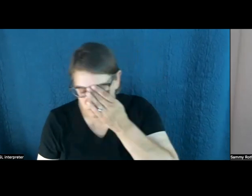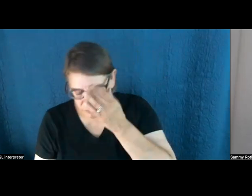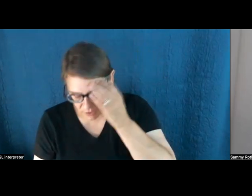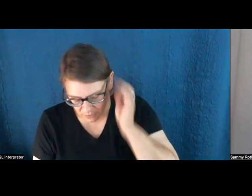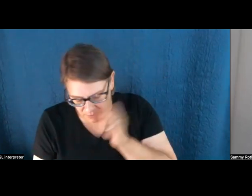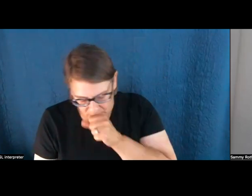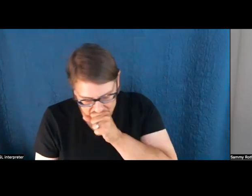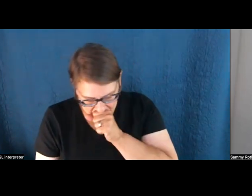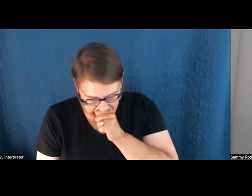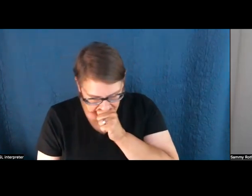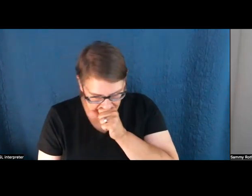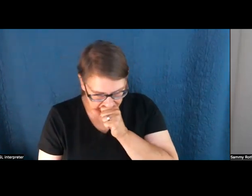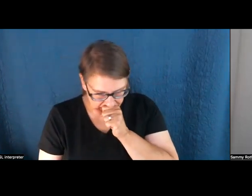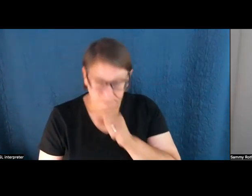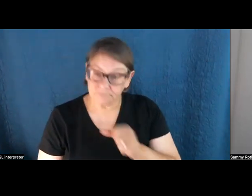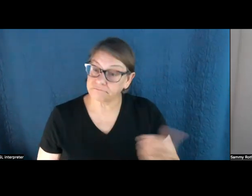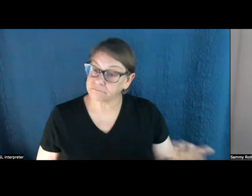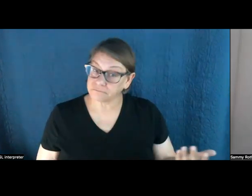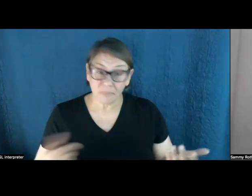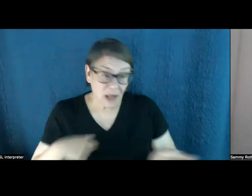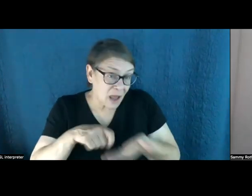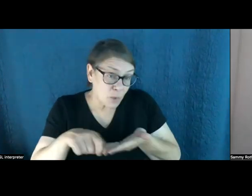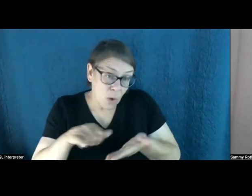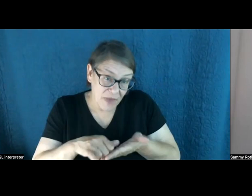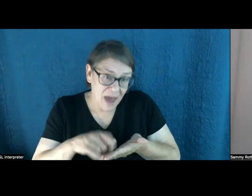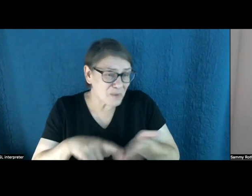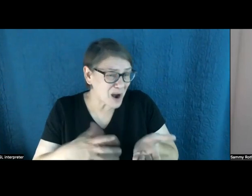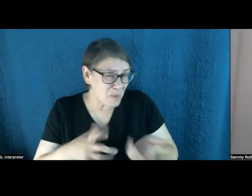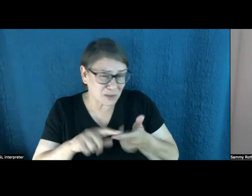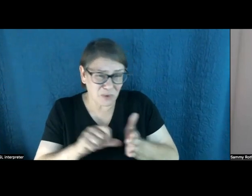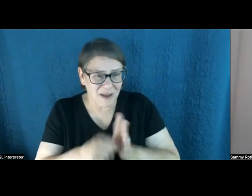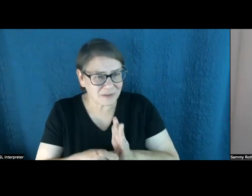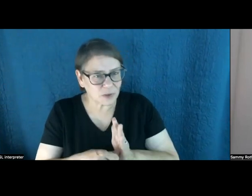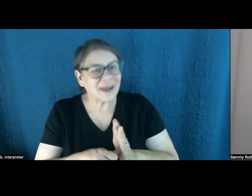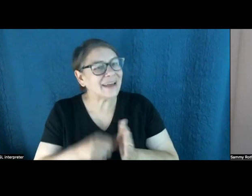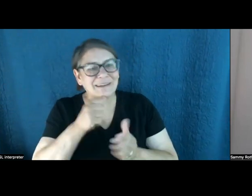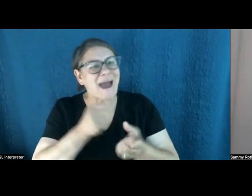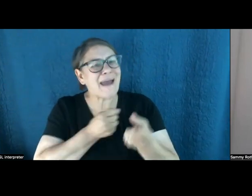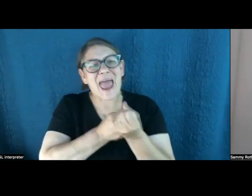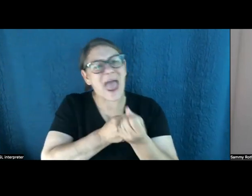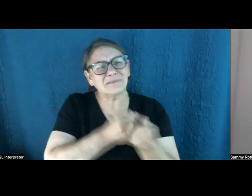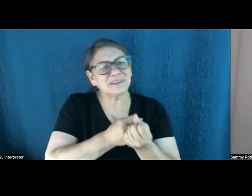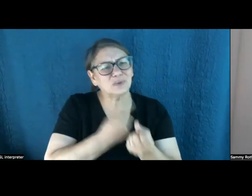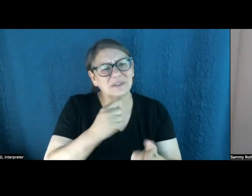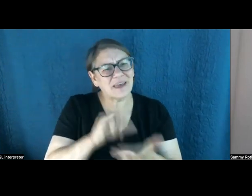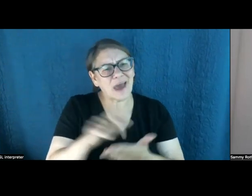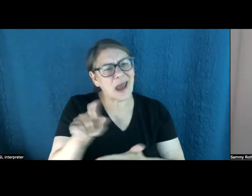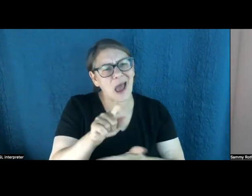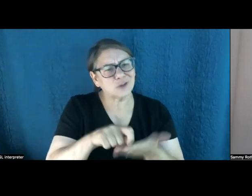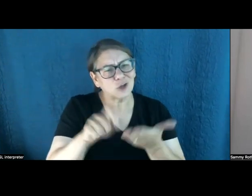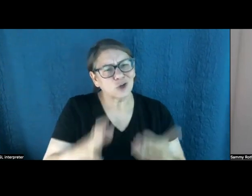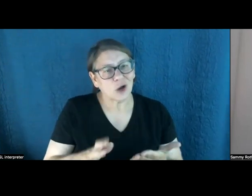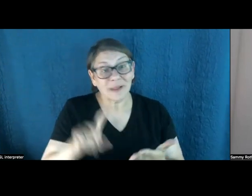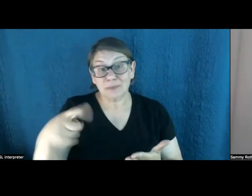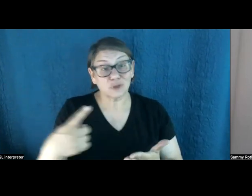And, you know, I stand by having written that. And what I really want to emphasize is it's not advocacy to make statements like that as a journalist. It's just stating the